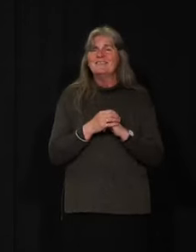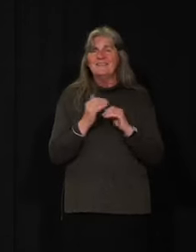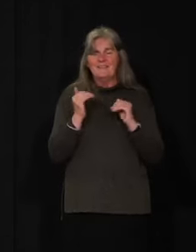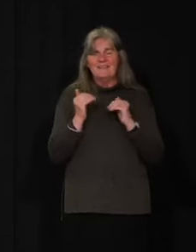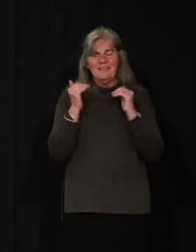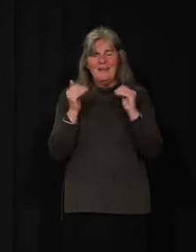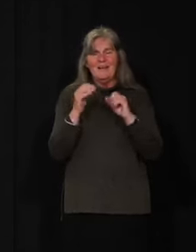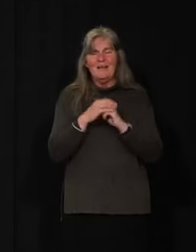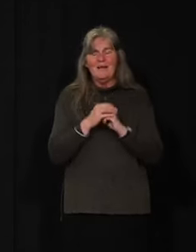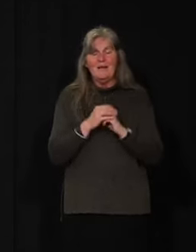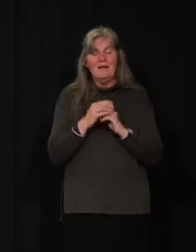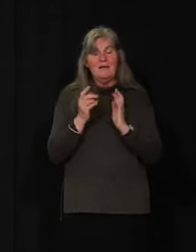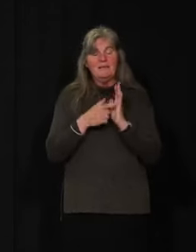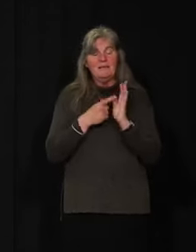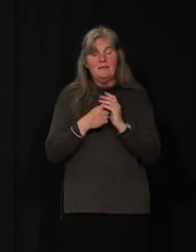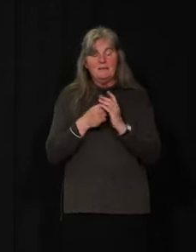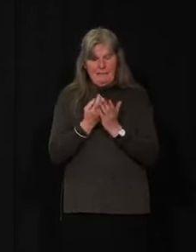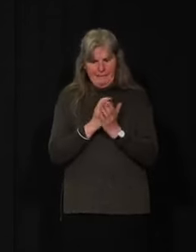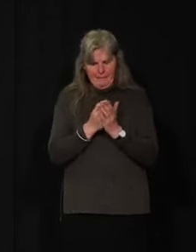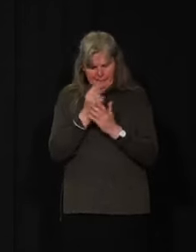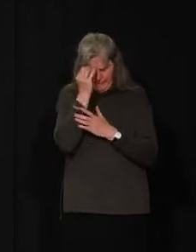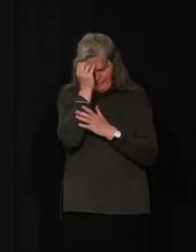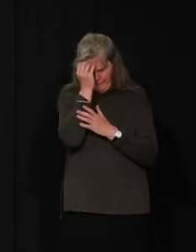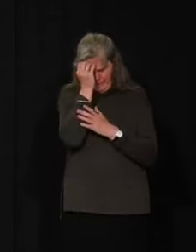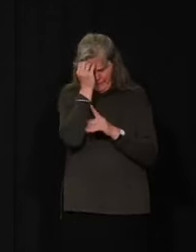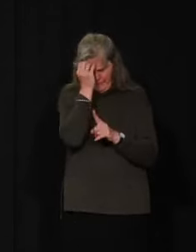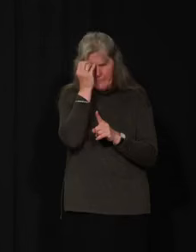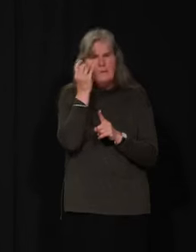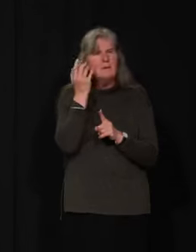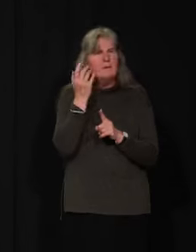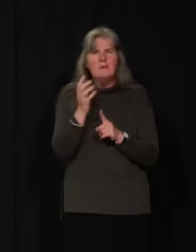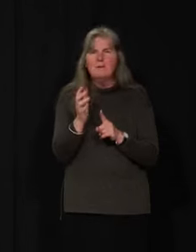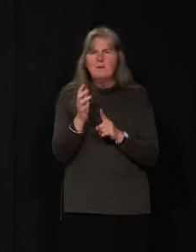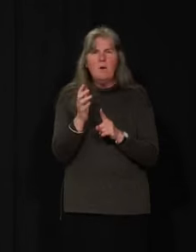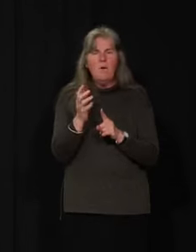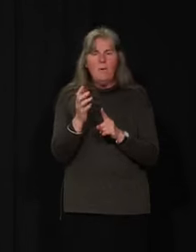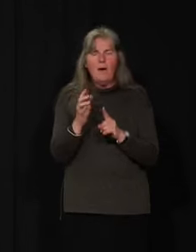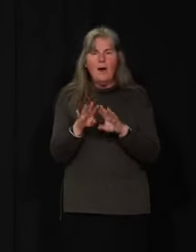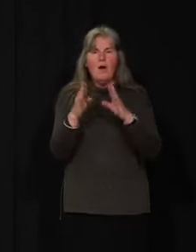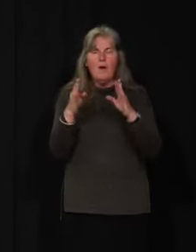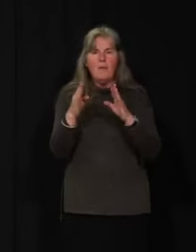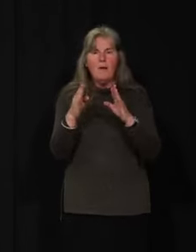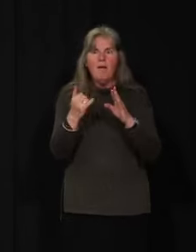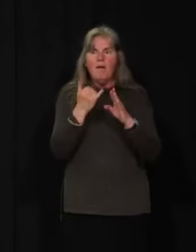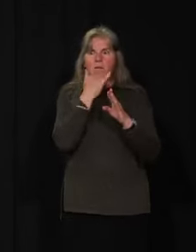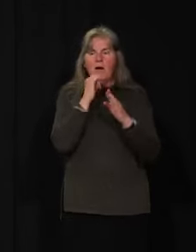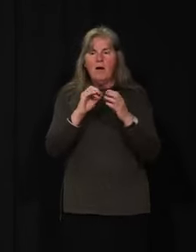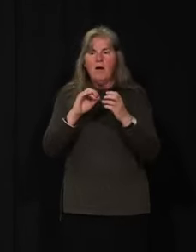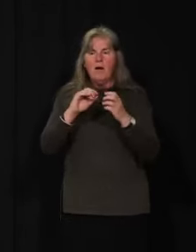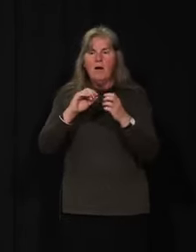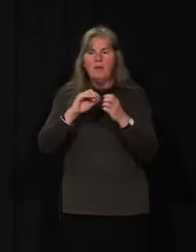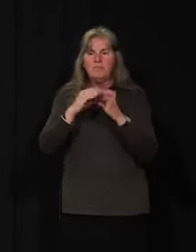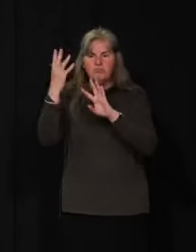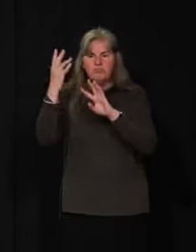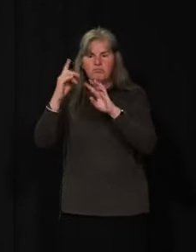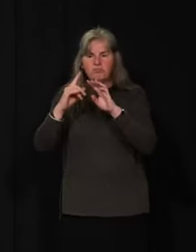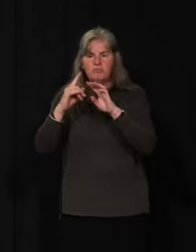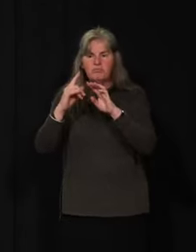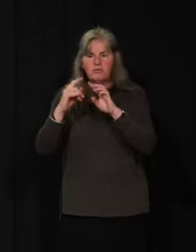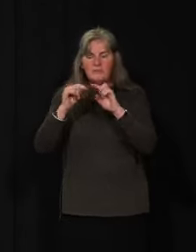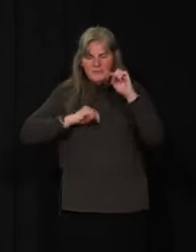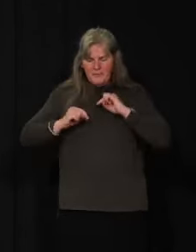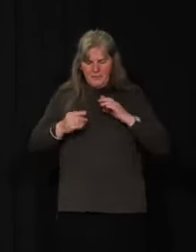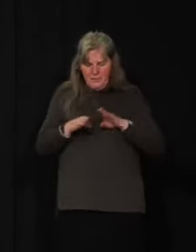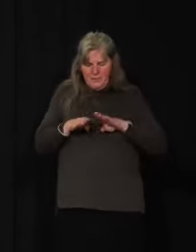the thing that keeps me up at night is, you know, not wanting to move backwards and the best thing we can do to